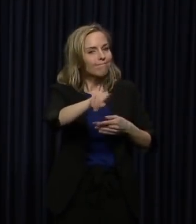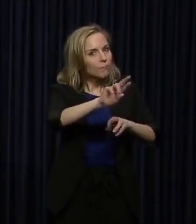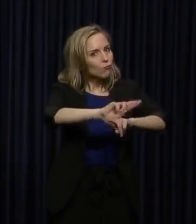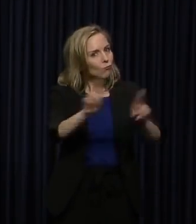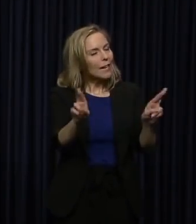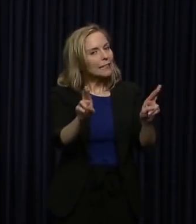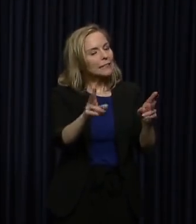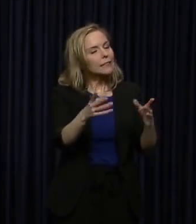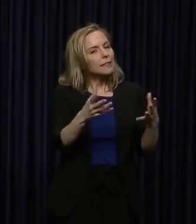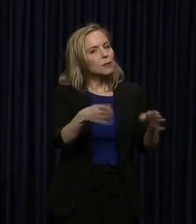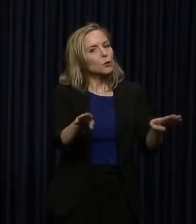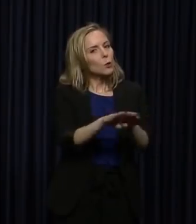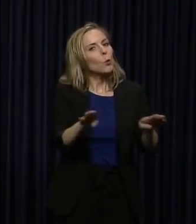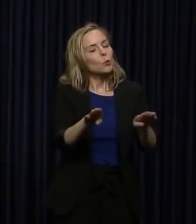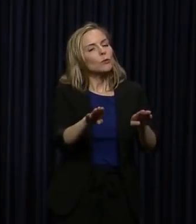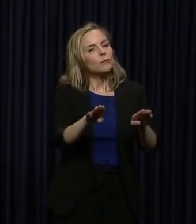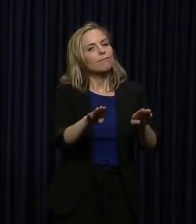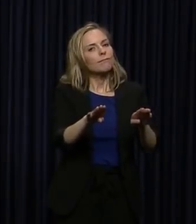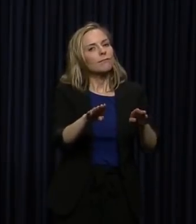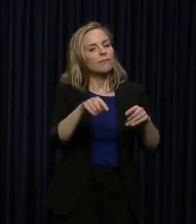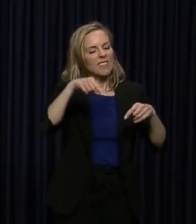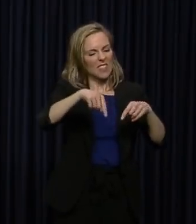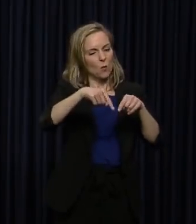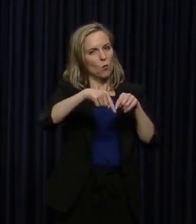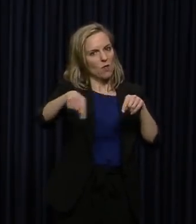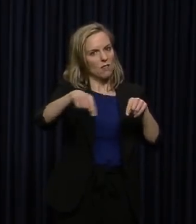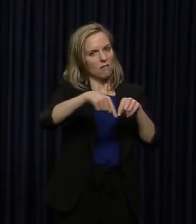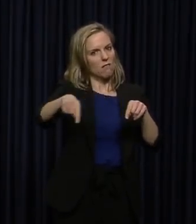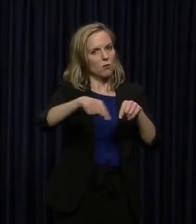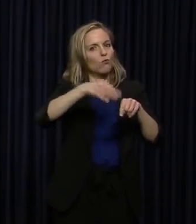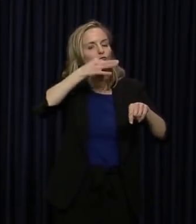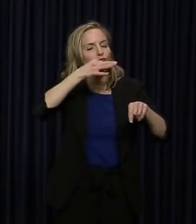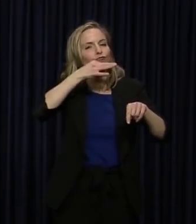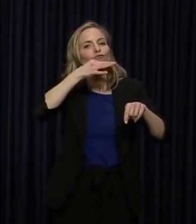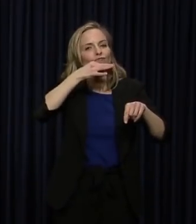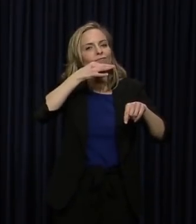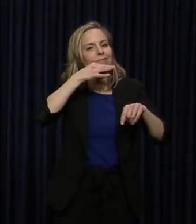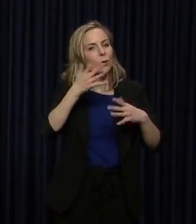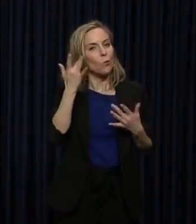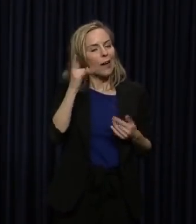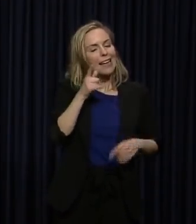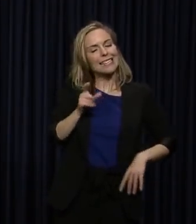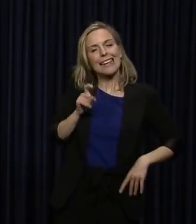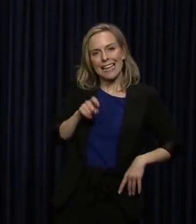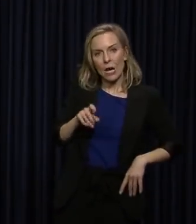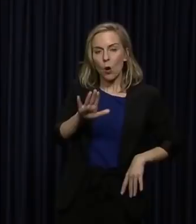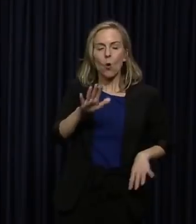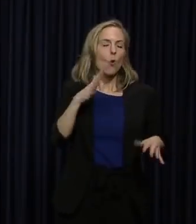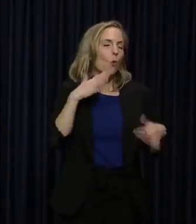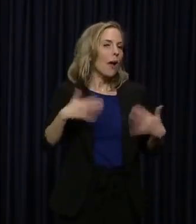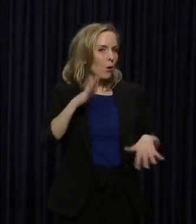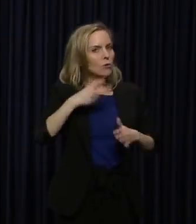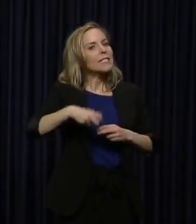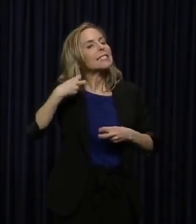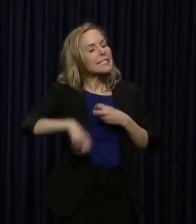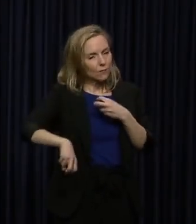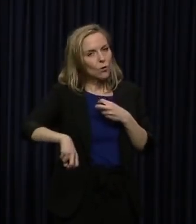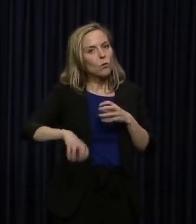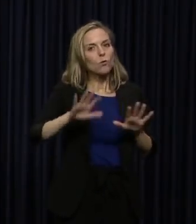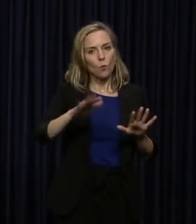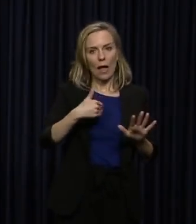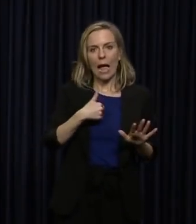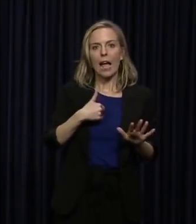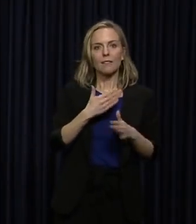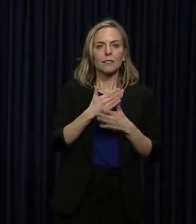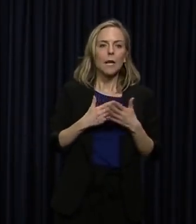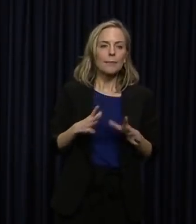prepared to close later this week. It's, again, necessary. I know it is difficult. We